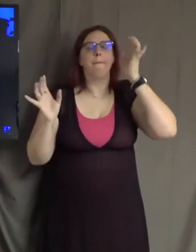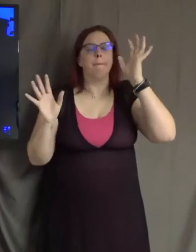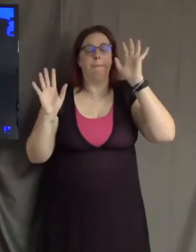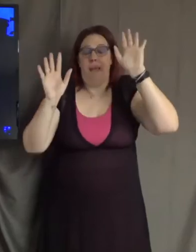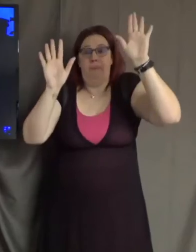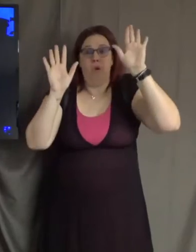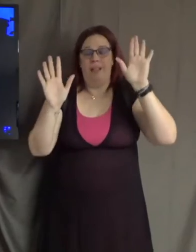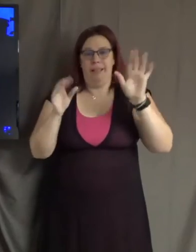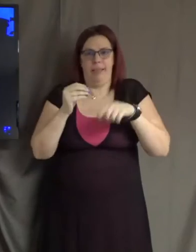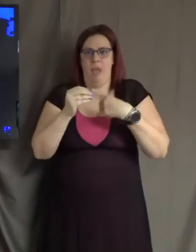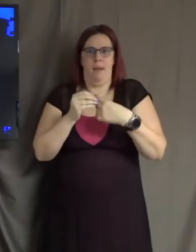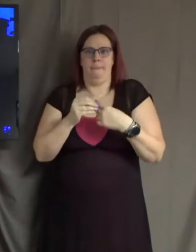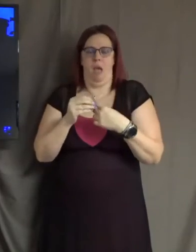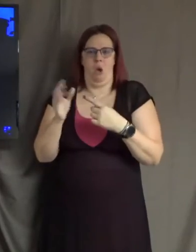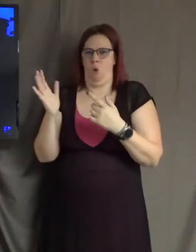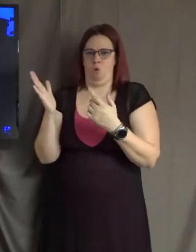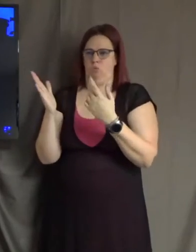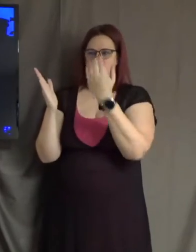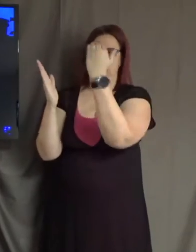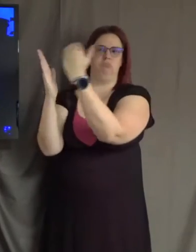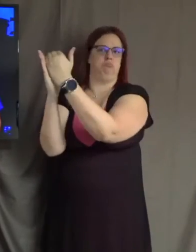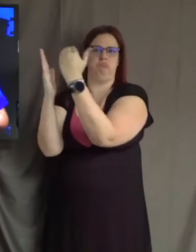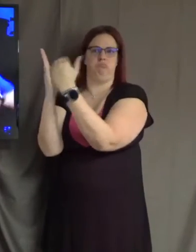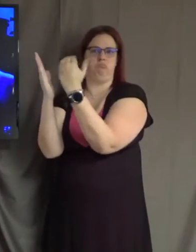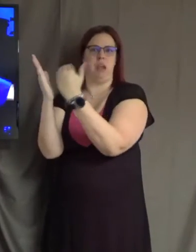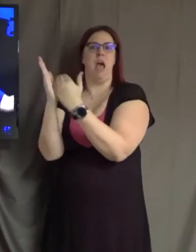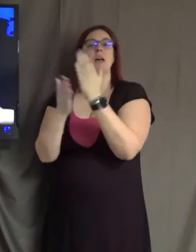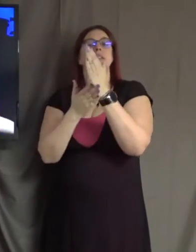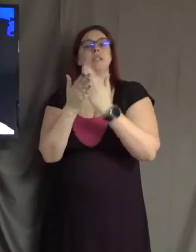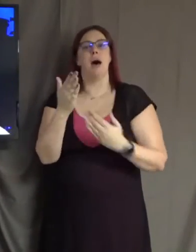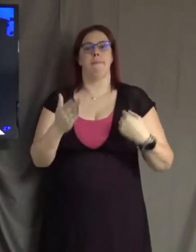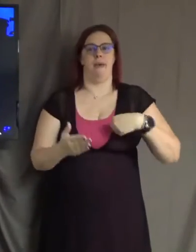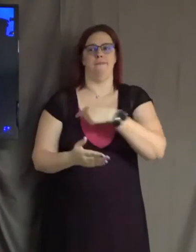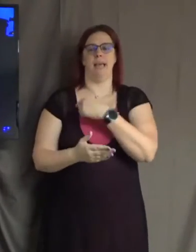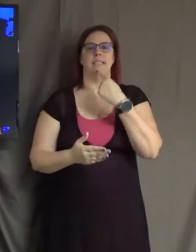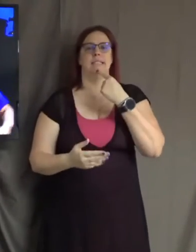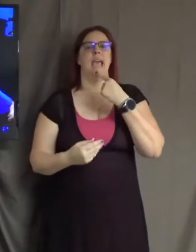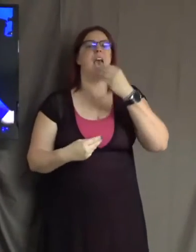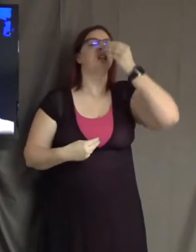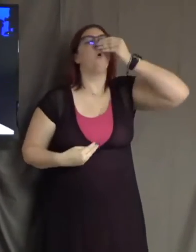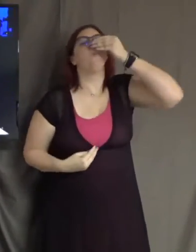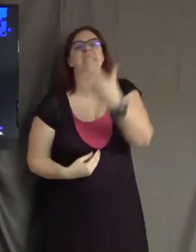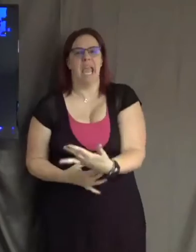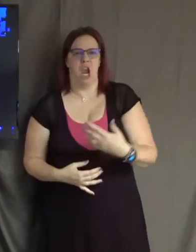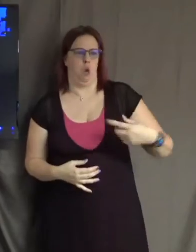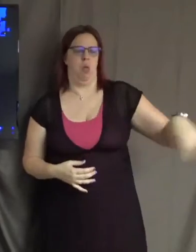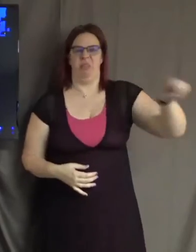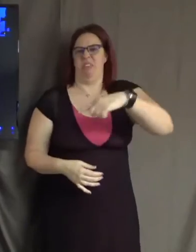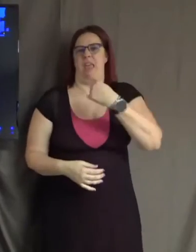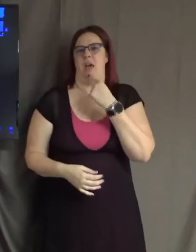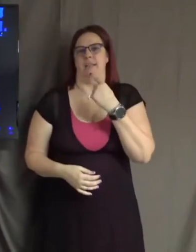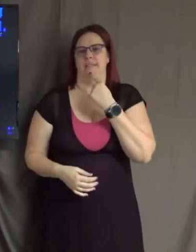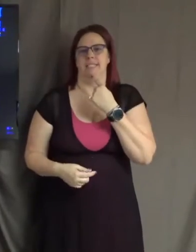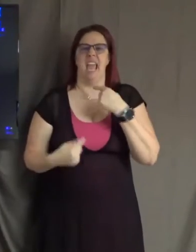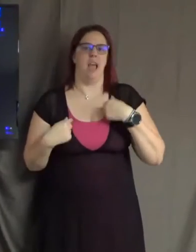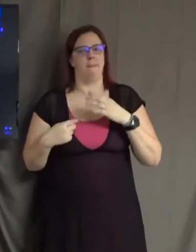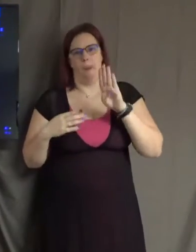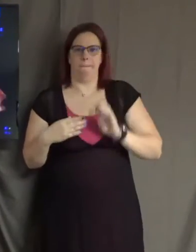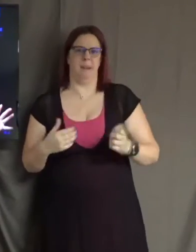thing. Some of us want to sort of say, well, I don't care what anybody thinks of me. I'm just going to be who I am. And others of us are like,